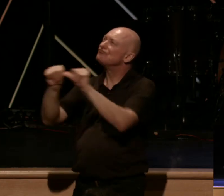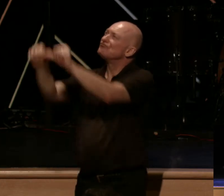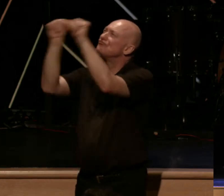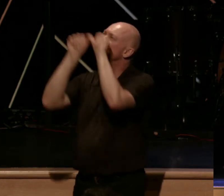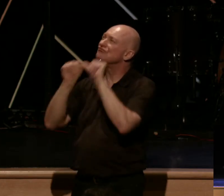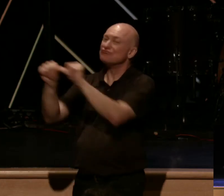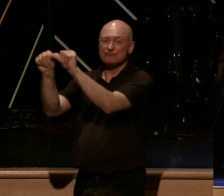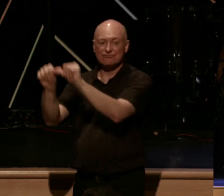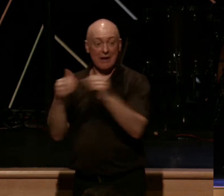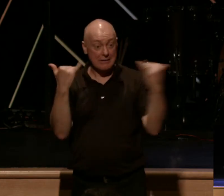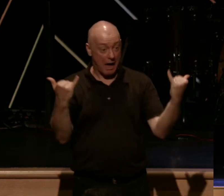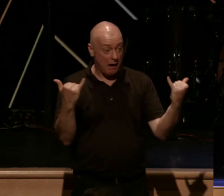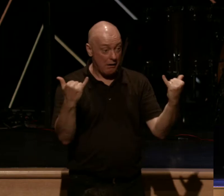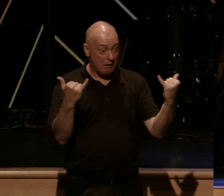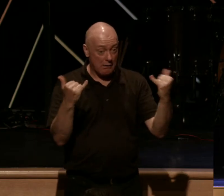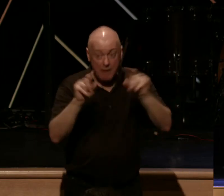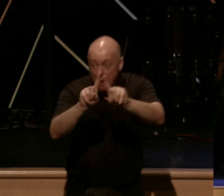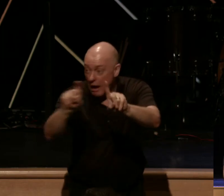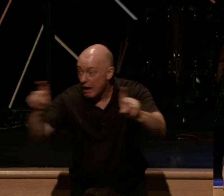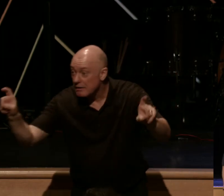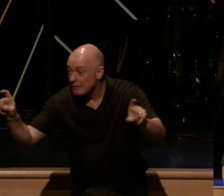let me ask you, was this you this week?